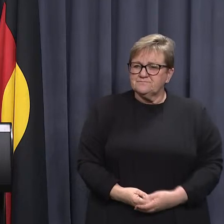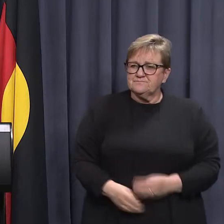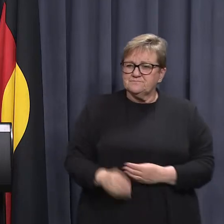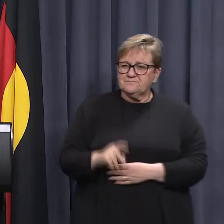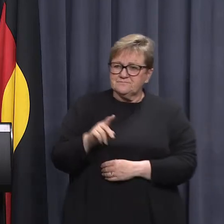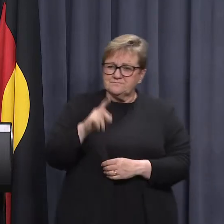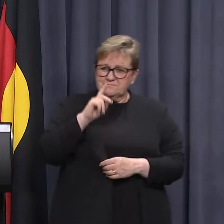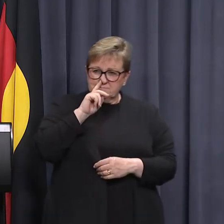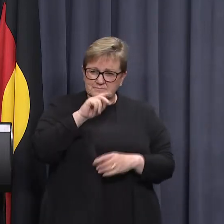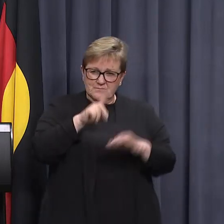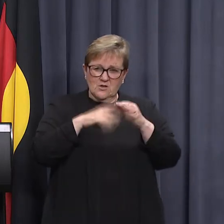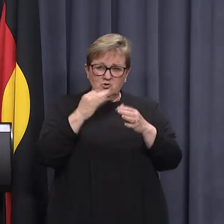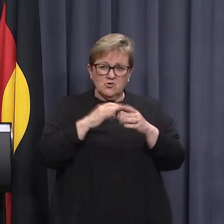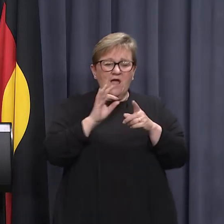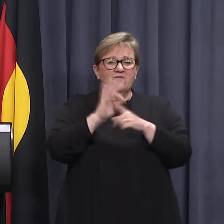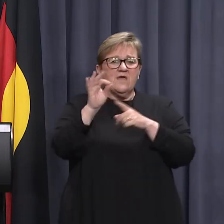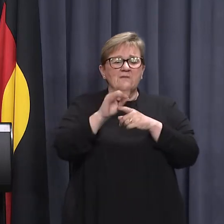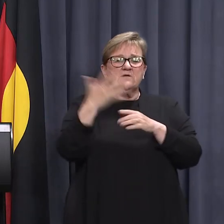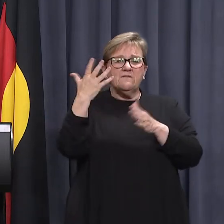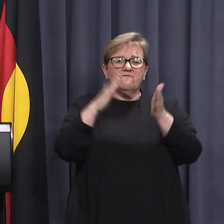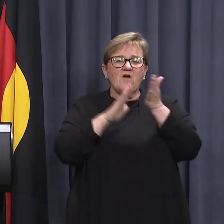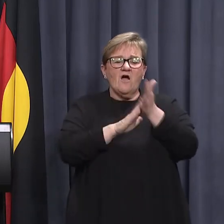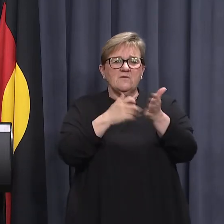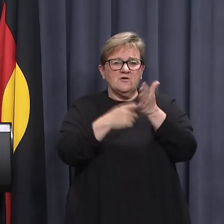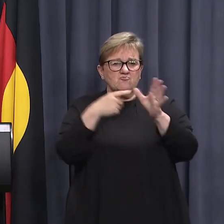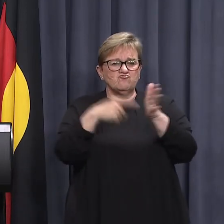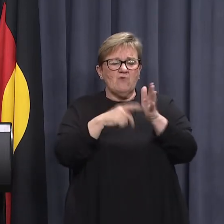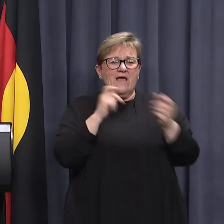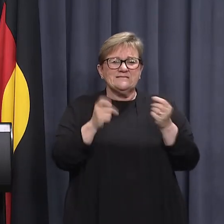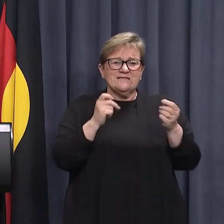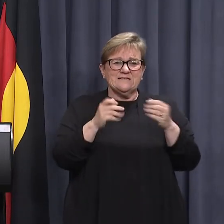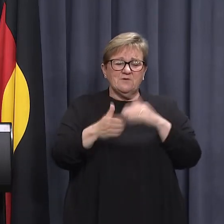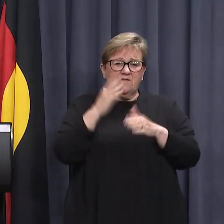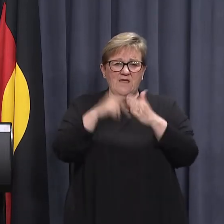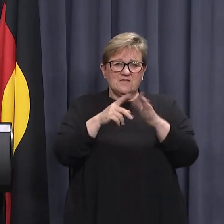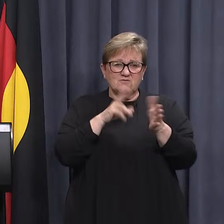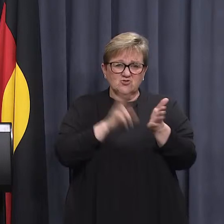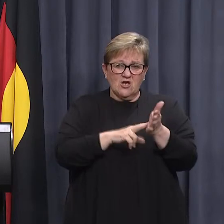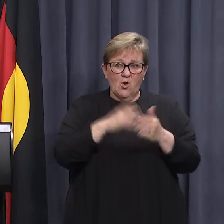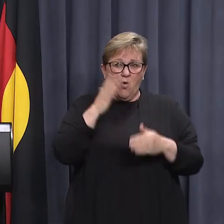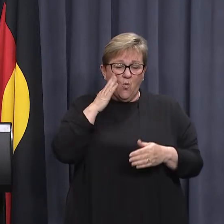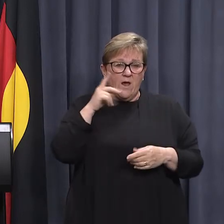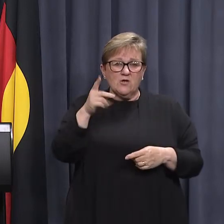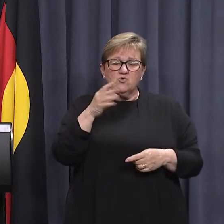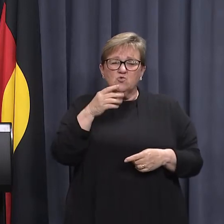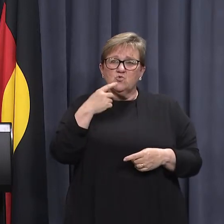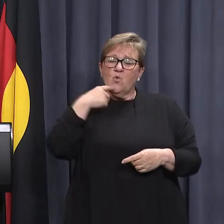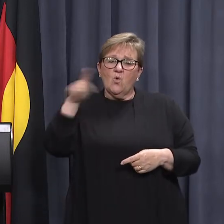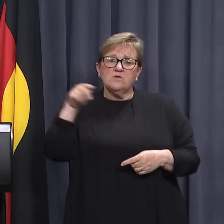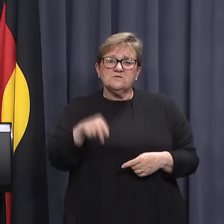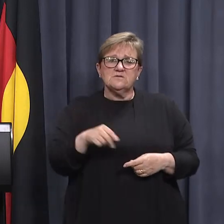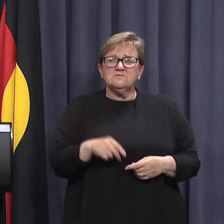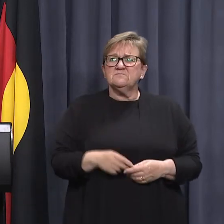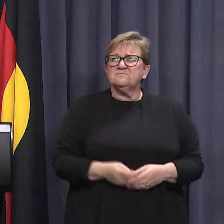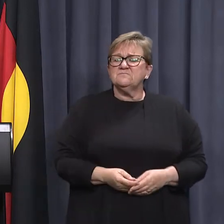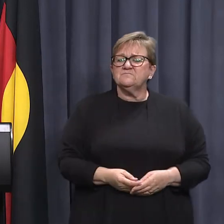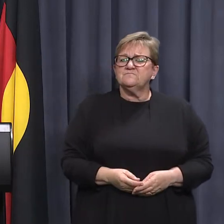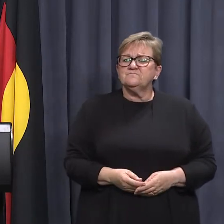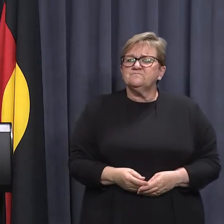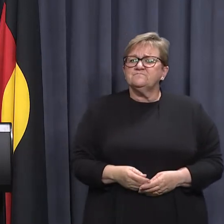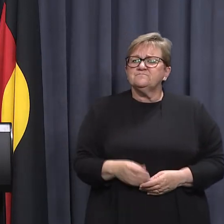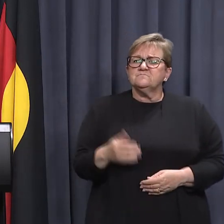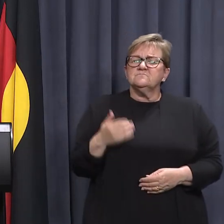5 million rapid tests expected by the end of January and when that order will be placed? No, we're